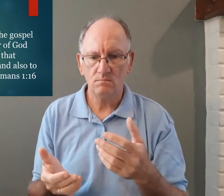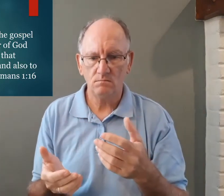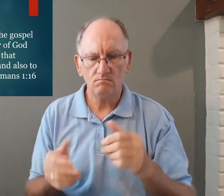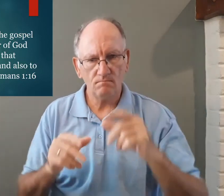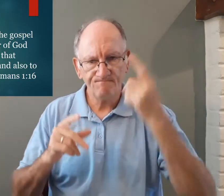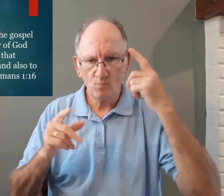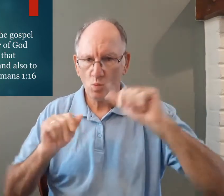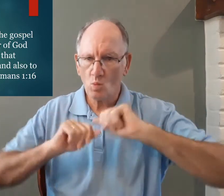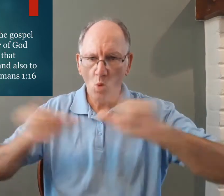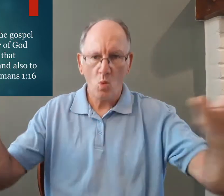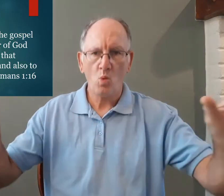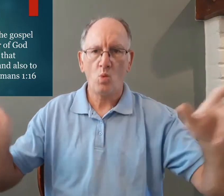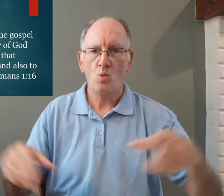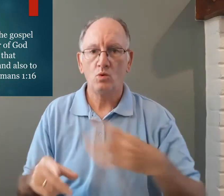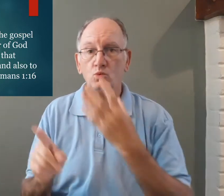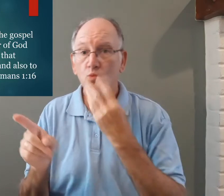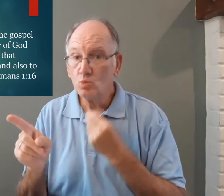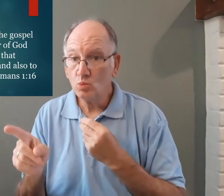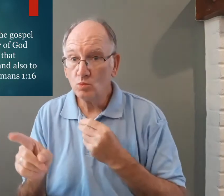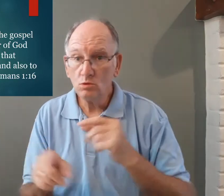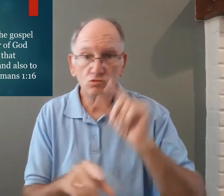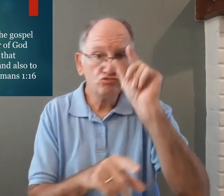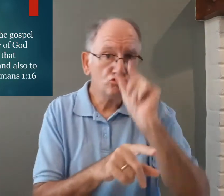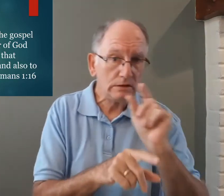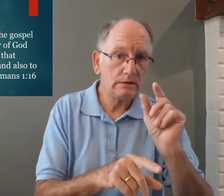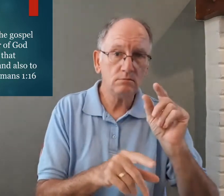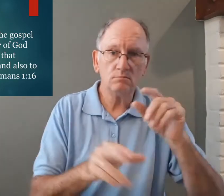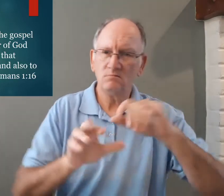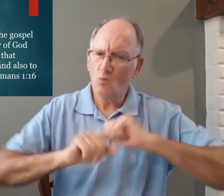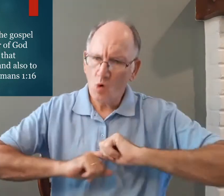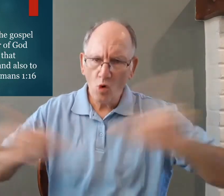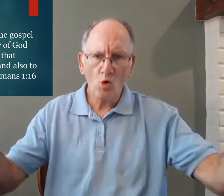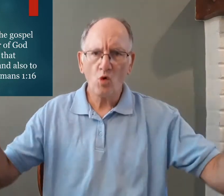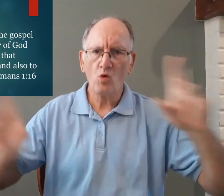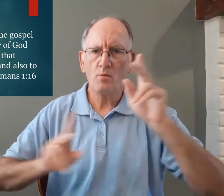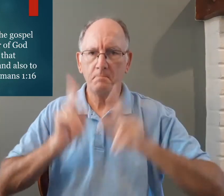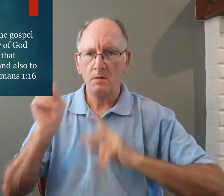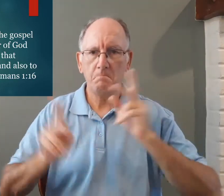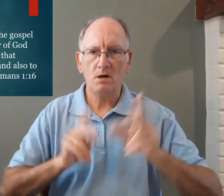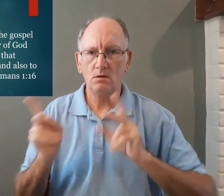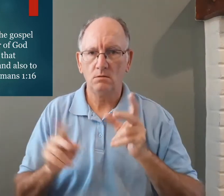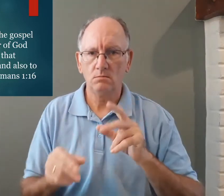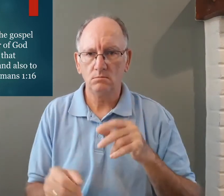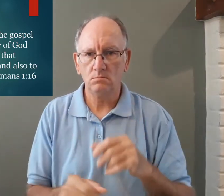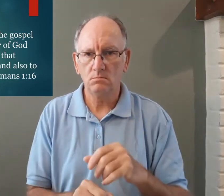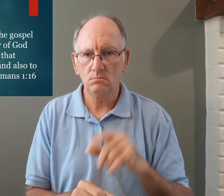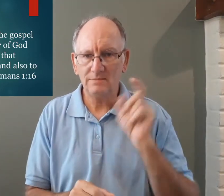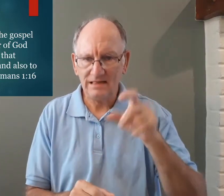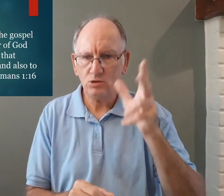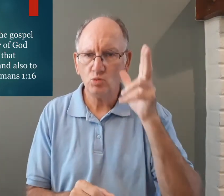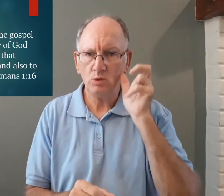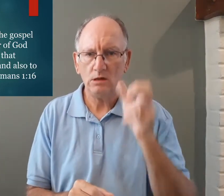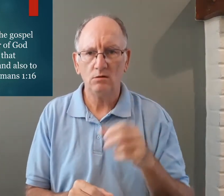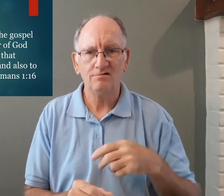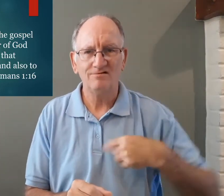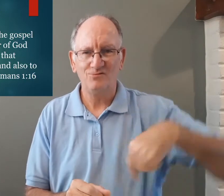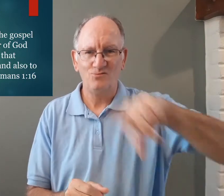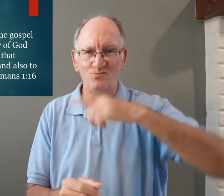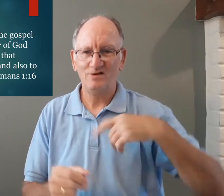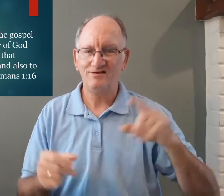believe and this is for everyone the Jews the Greek everyone everyone needs to